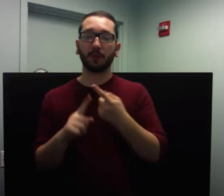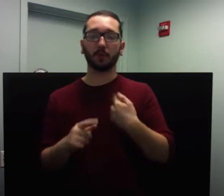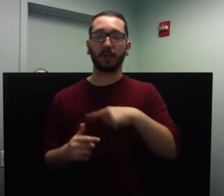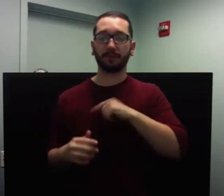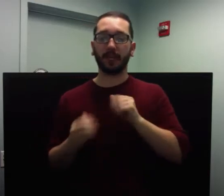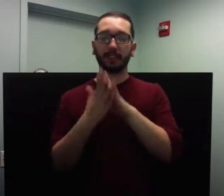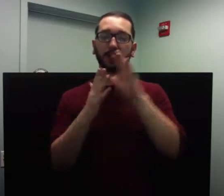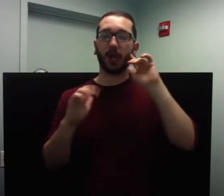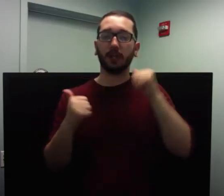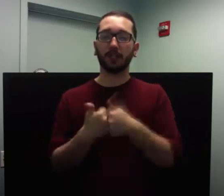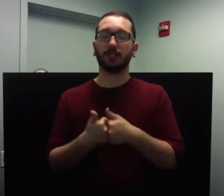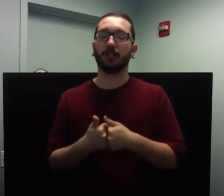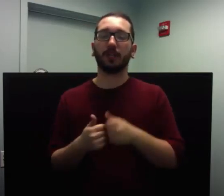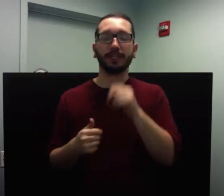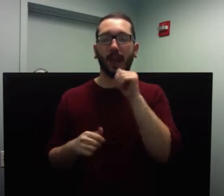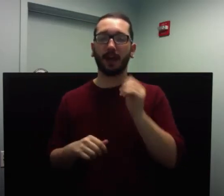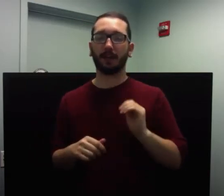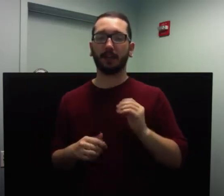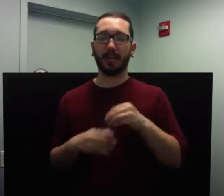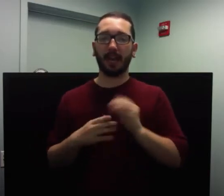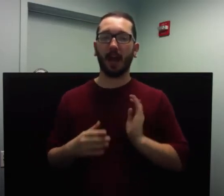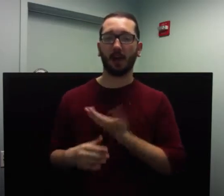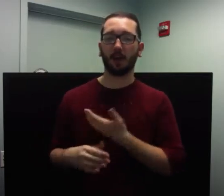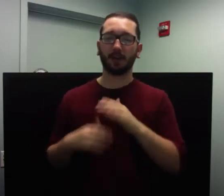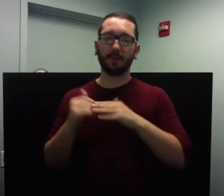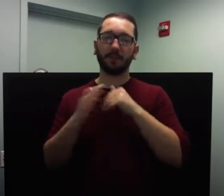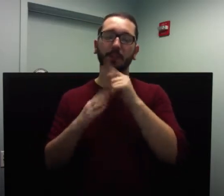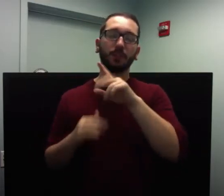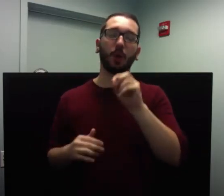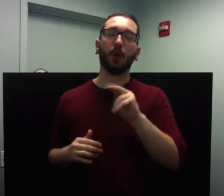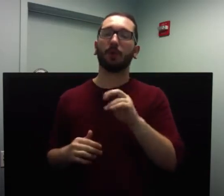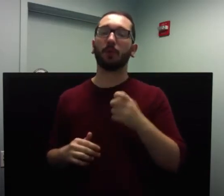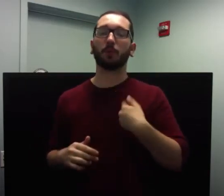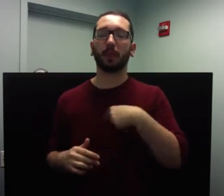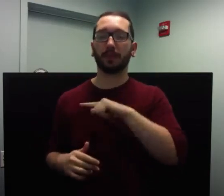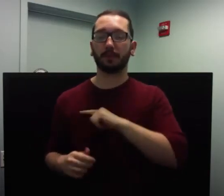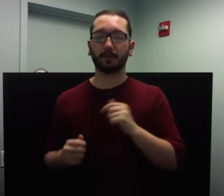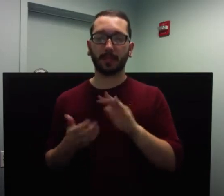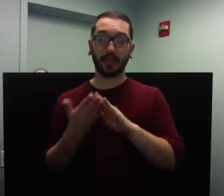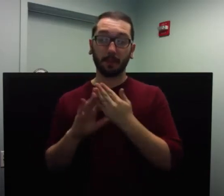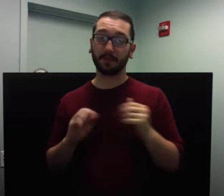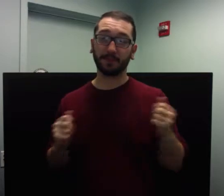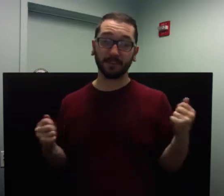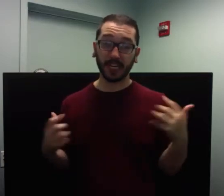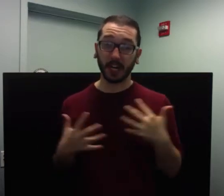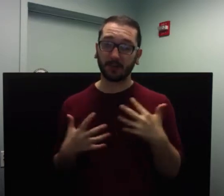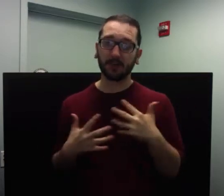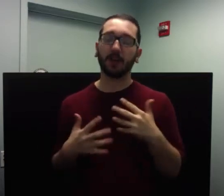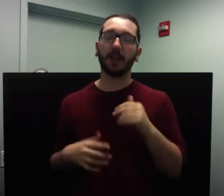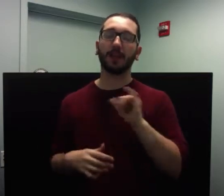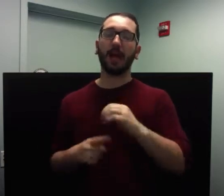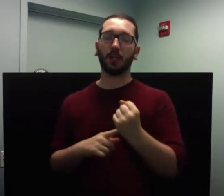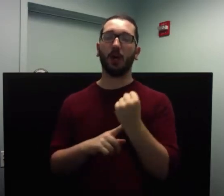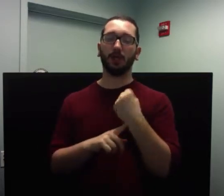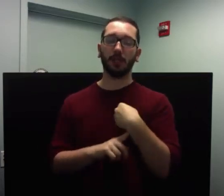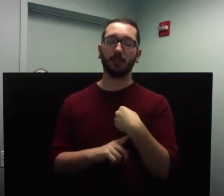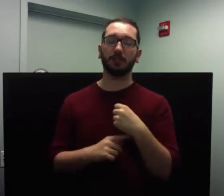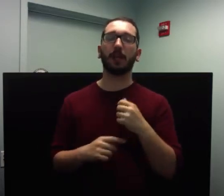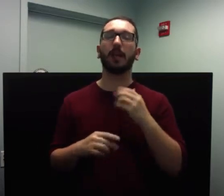Sometimes our fear induces enough self-doubt that it actually prevents us from moving ahead. We